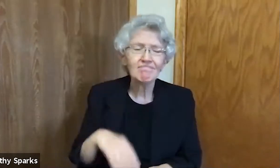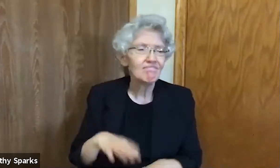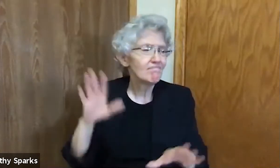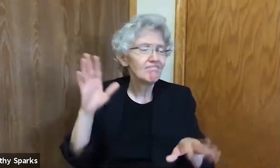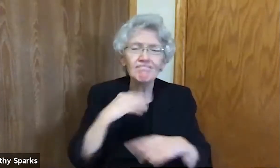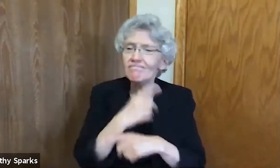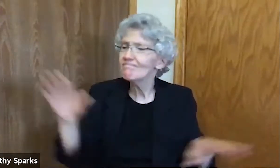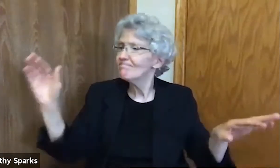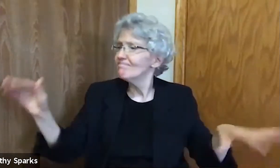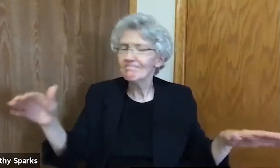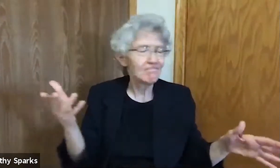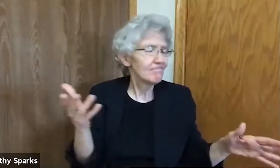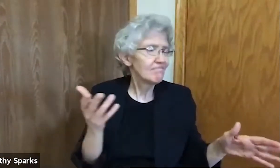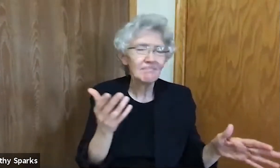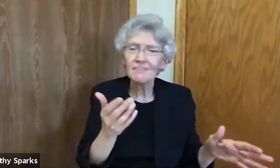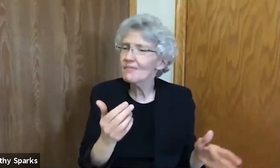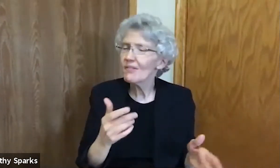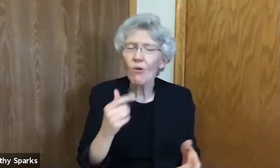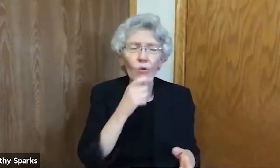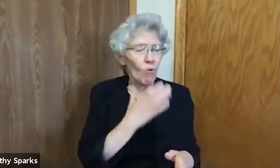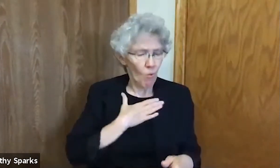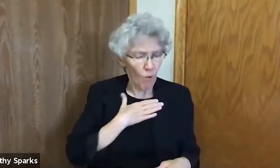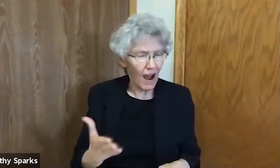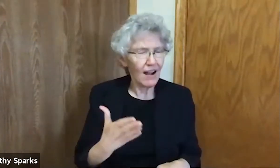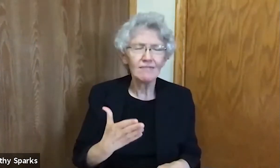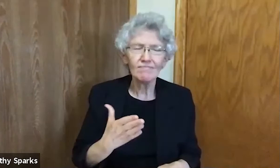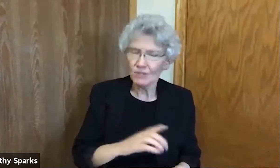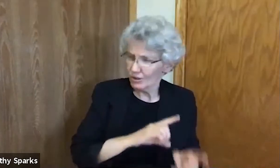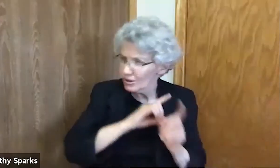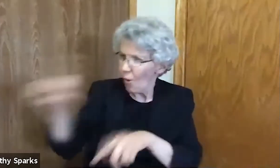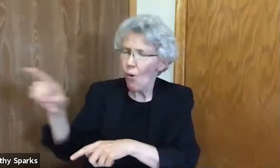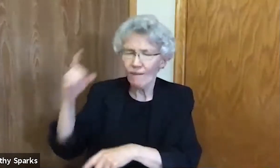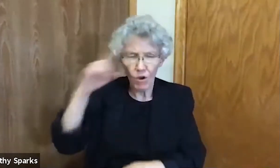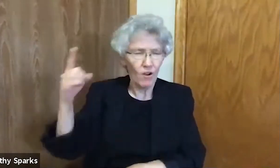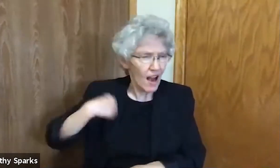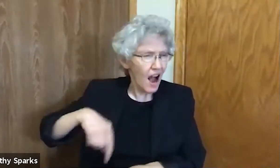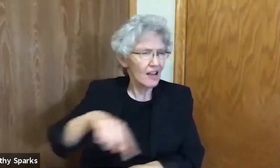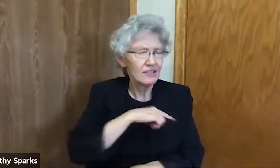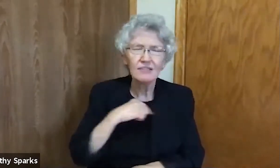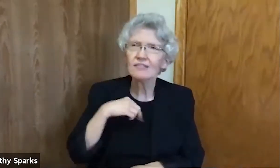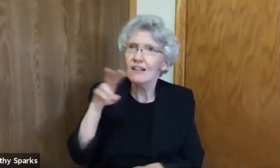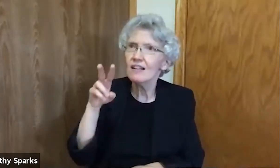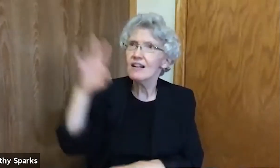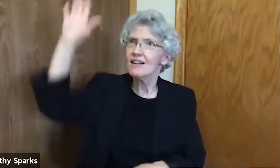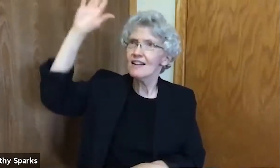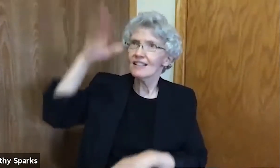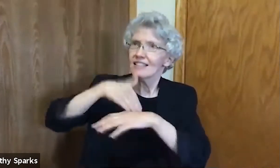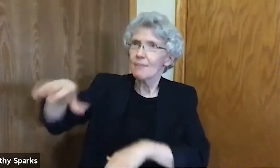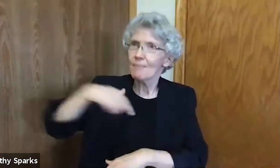After this, I heard the Lord ask, is there anyone I can send? Will someone go